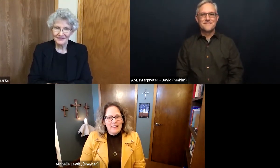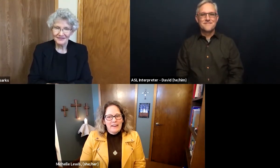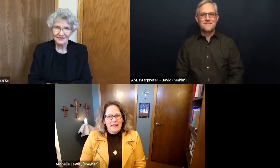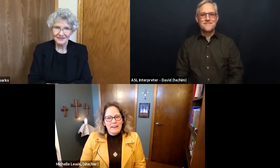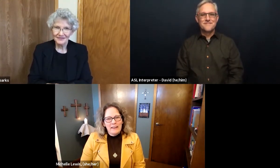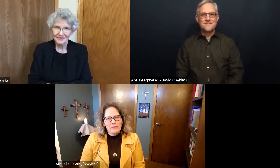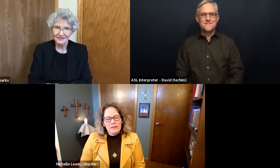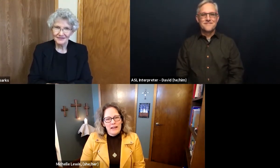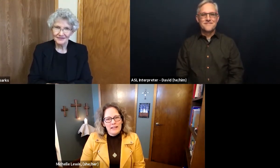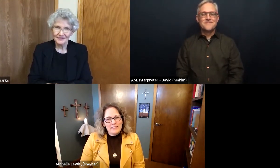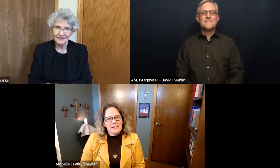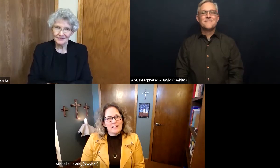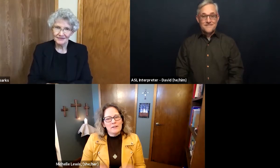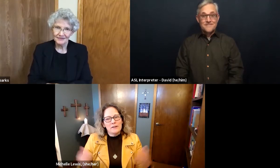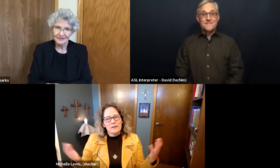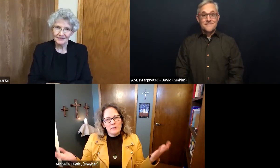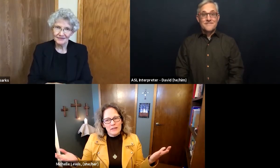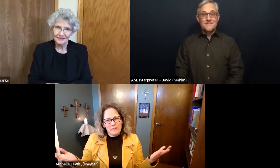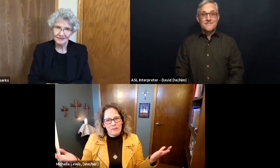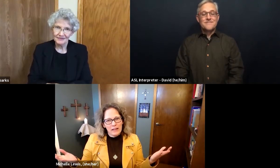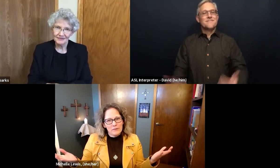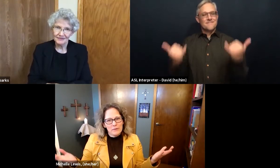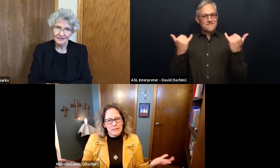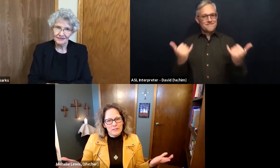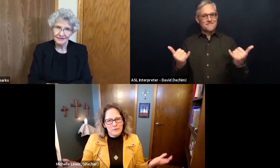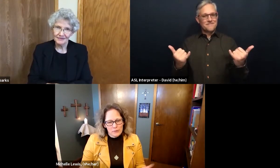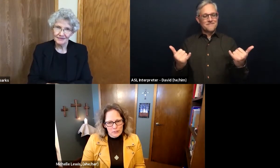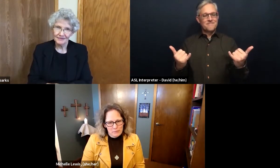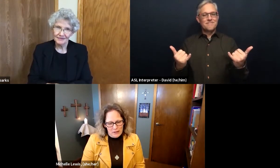And with that, we invite you into worship now.